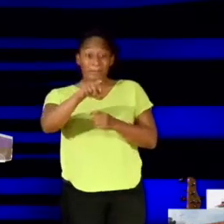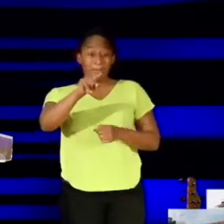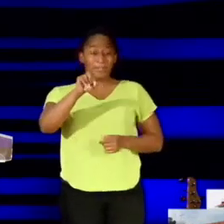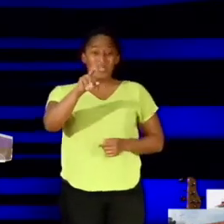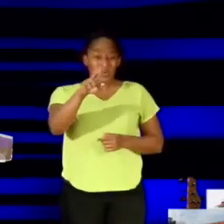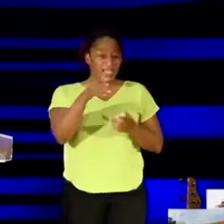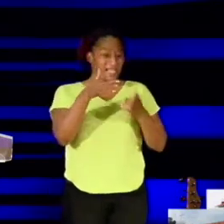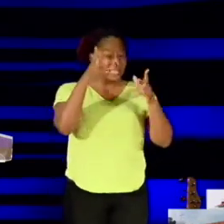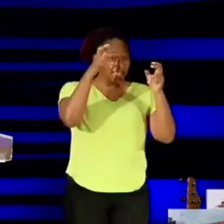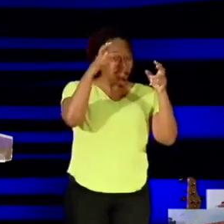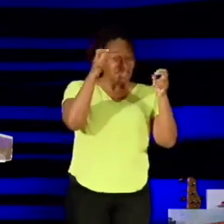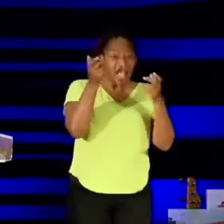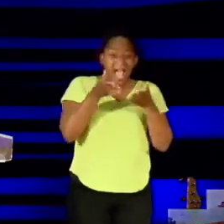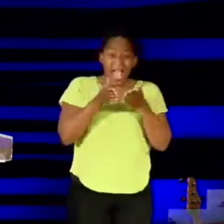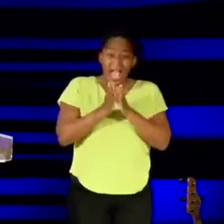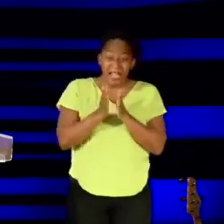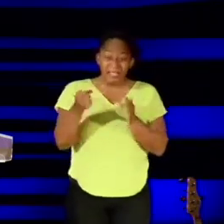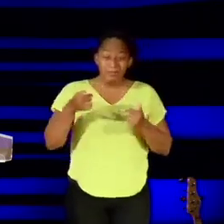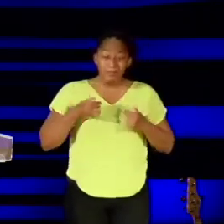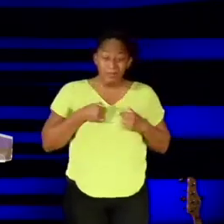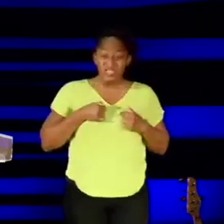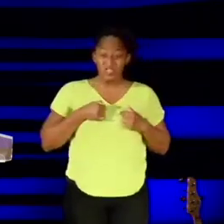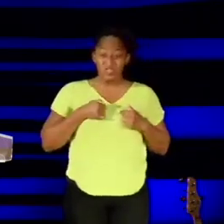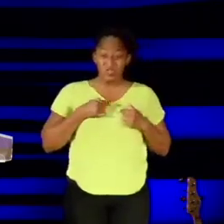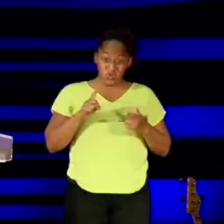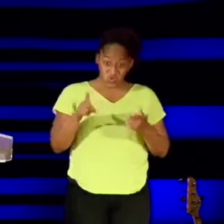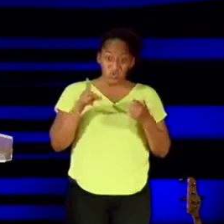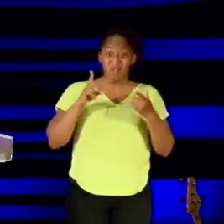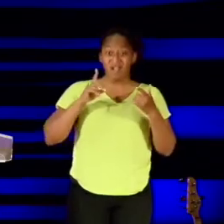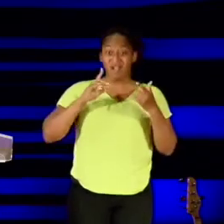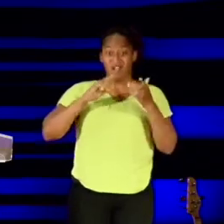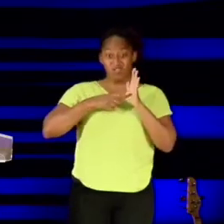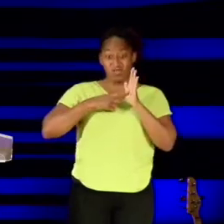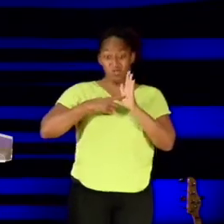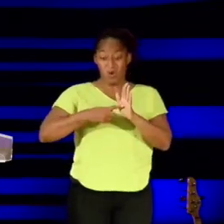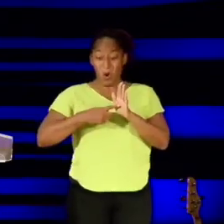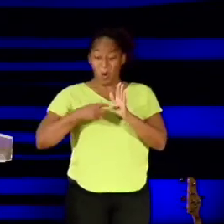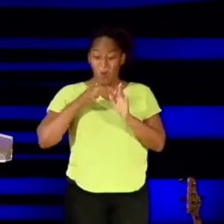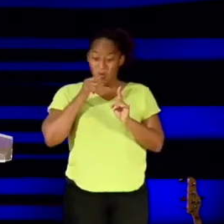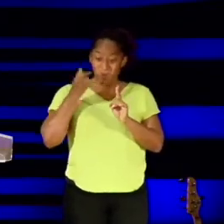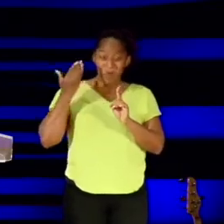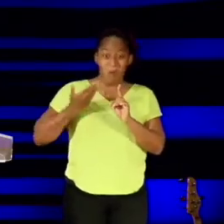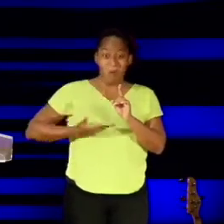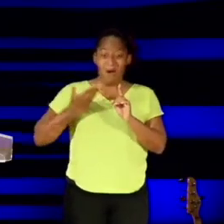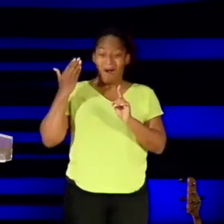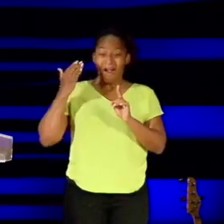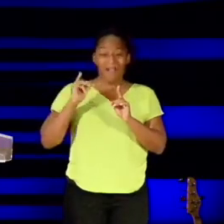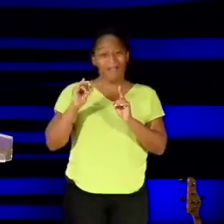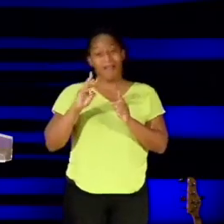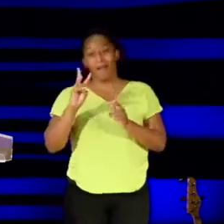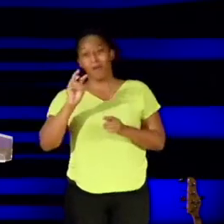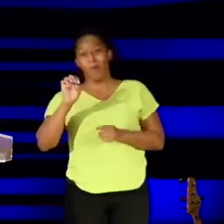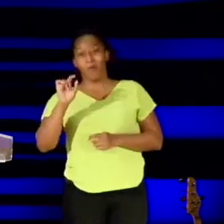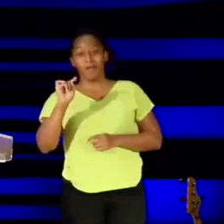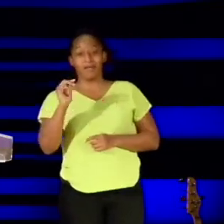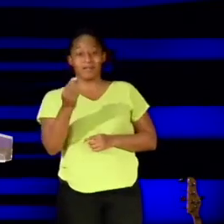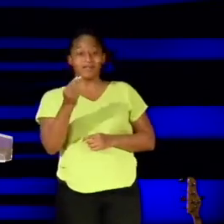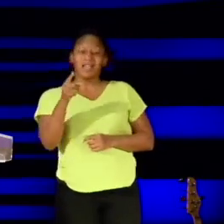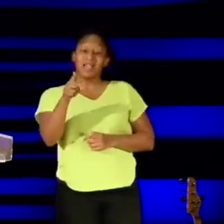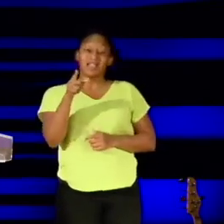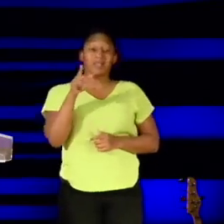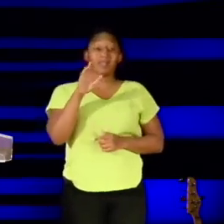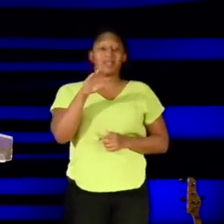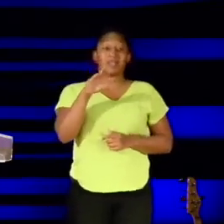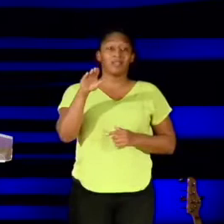like wheat. Greater St. Stephen and friends, I've got an announcement for you, and I'm sorry to be the one to break it to you, but the enemy is very